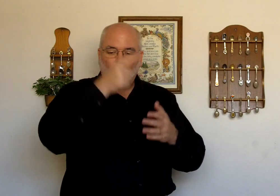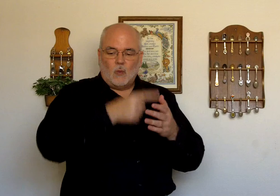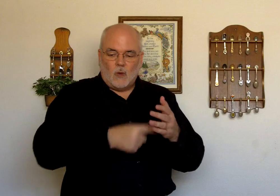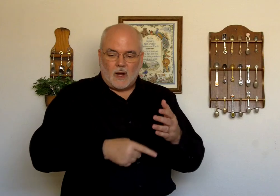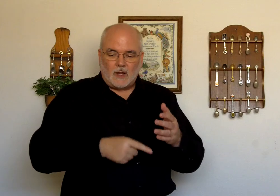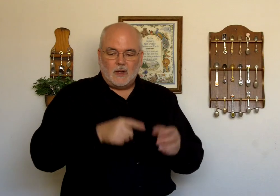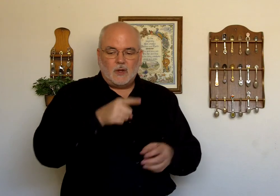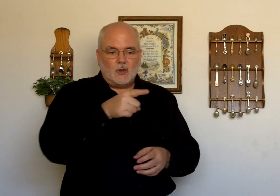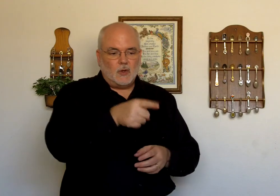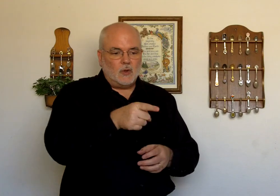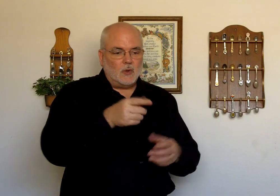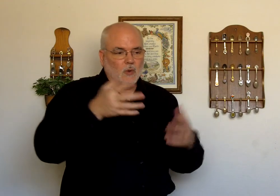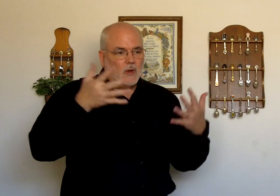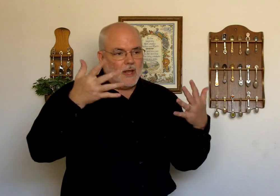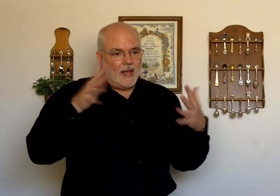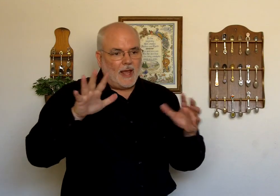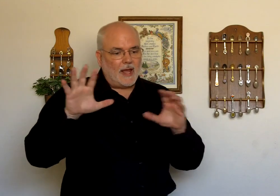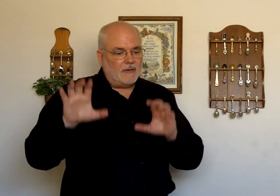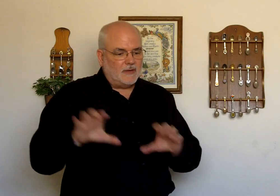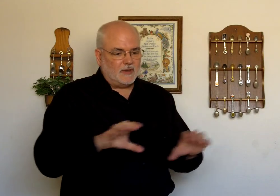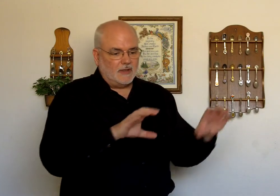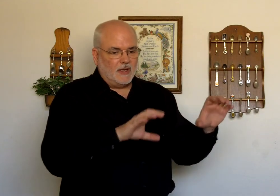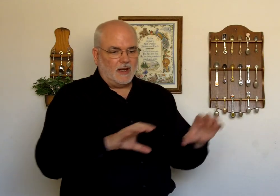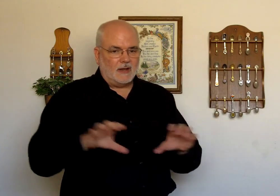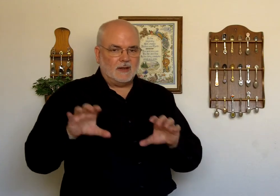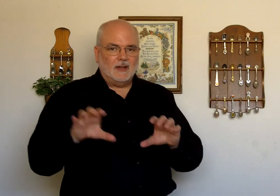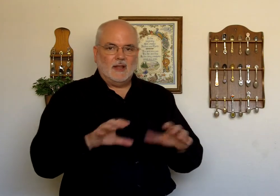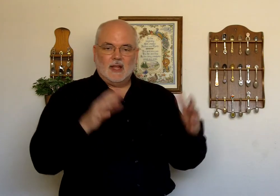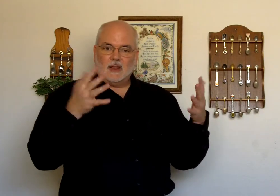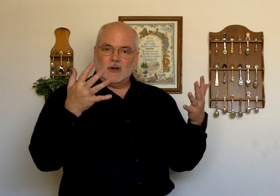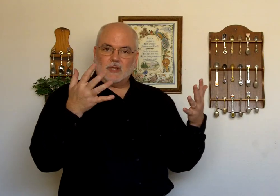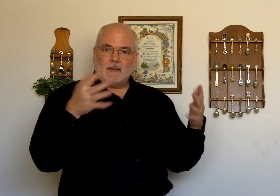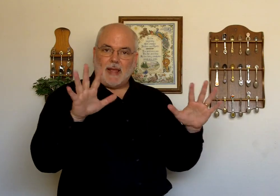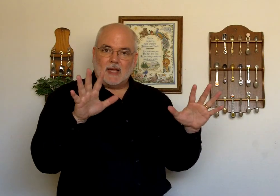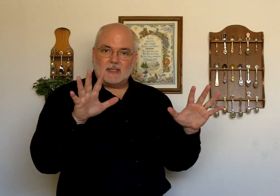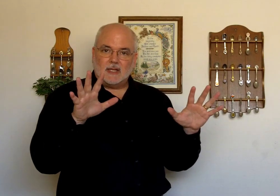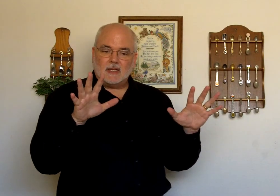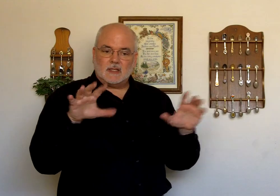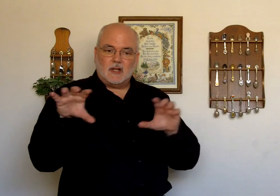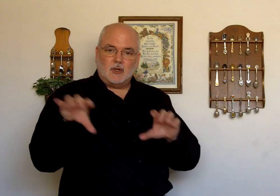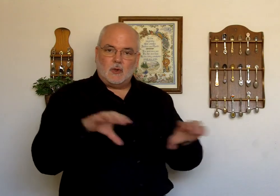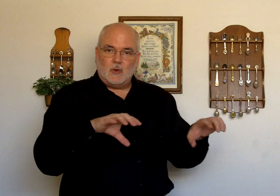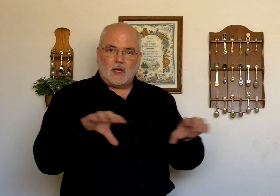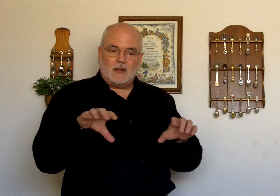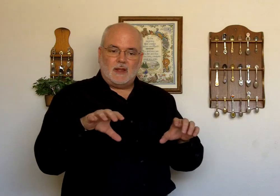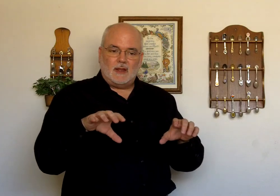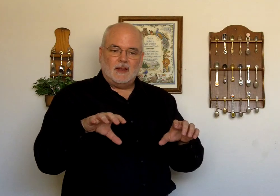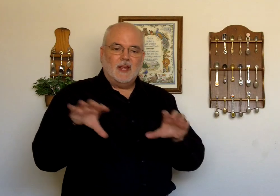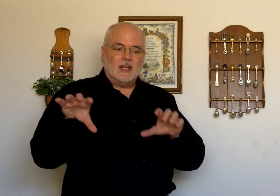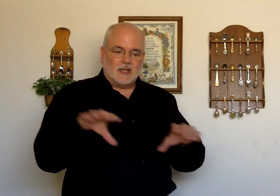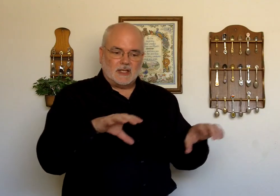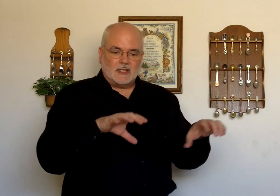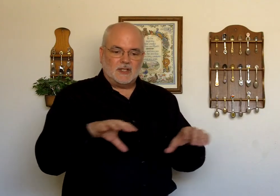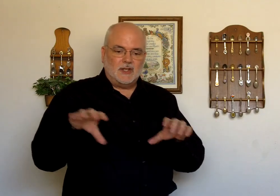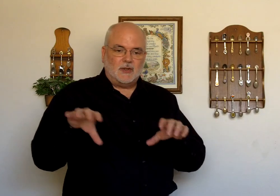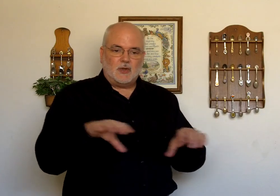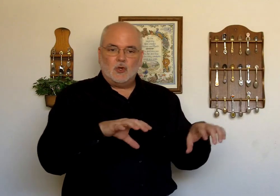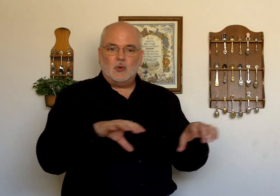What. You. Have. Done. There's that past tense. Do kind of thing. This is. Do.